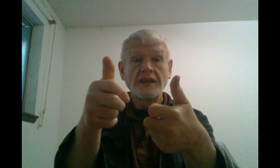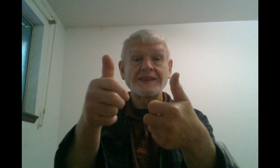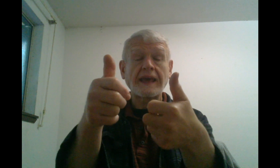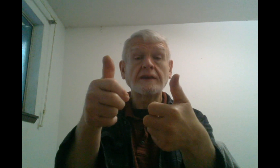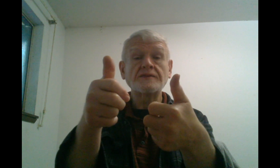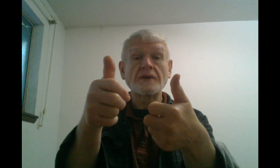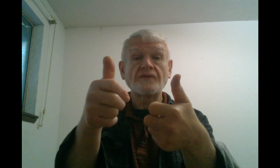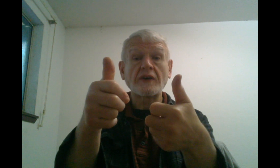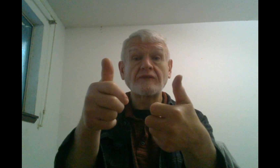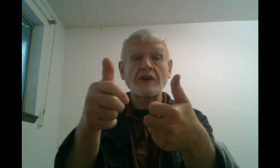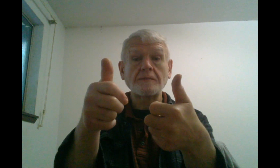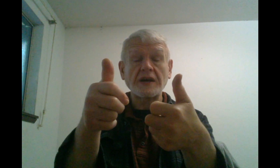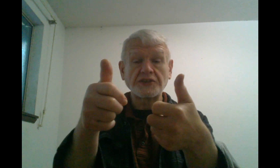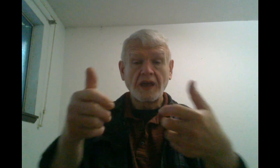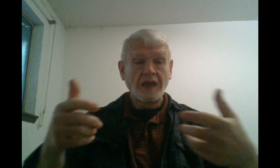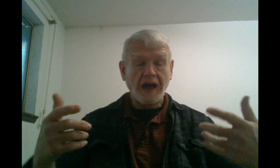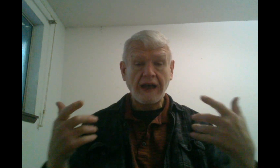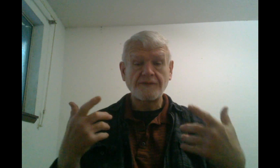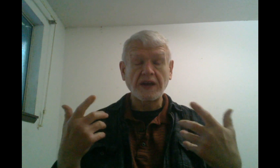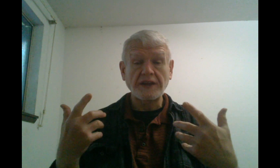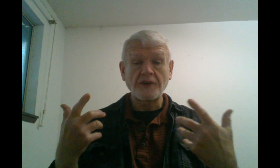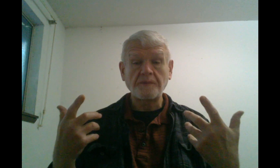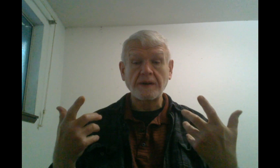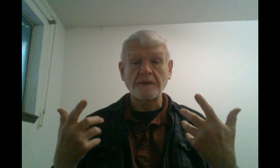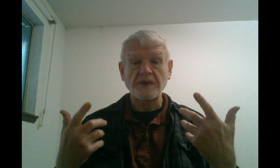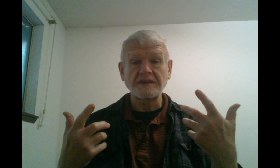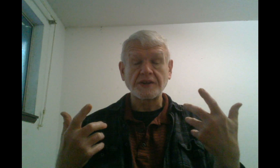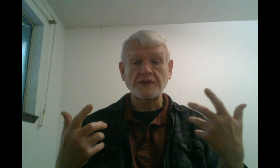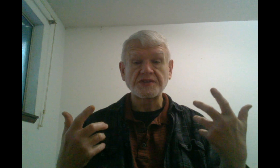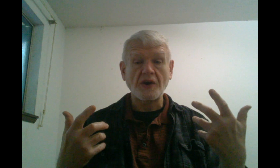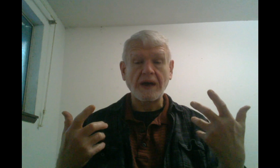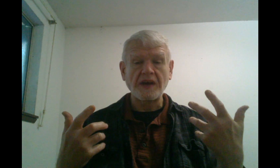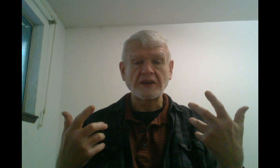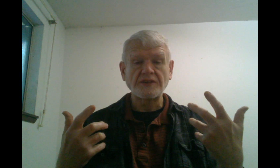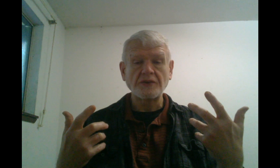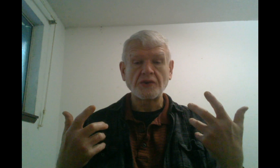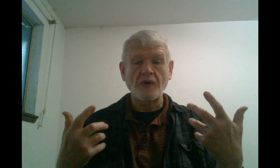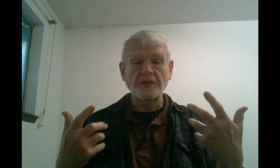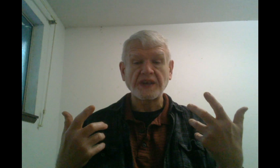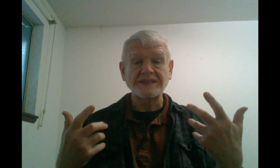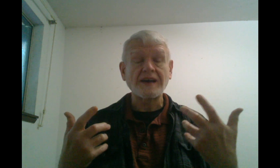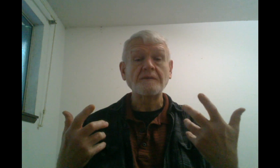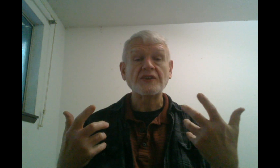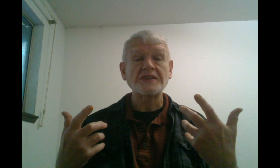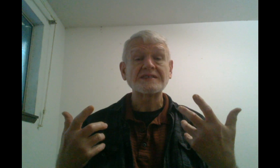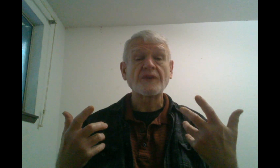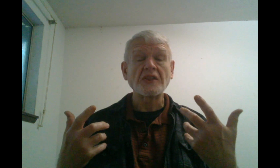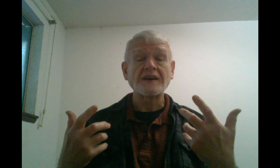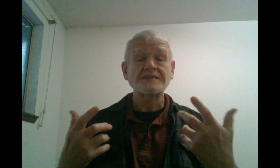Thank you so very, very much. I forgot to open up a browser, so I'm not going to do the normal things. I've been doing this for a long